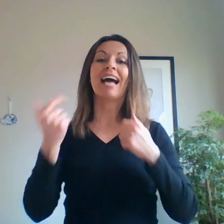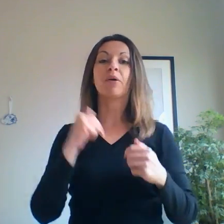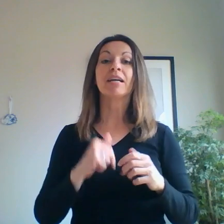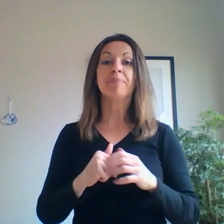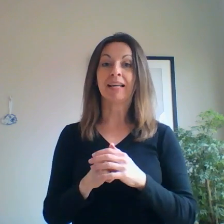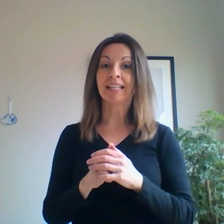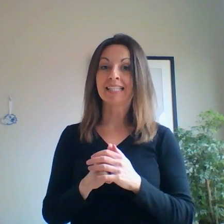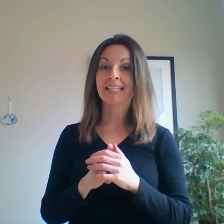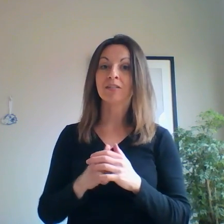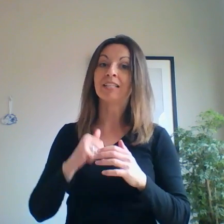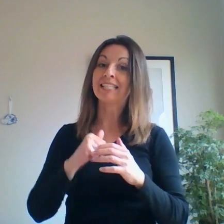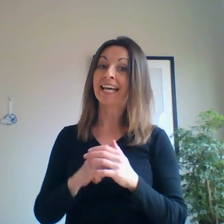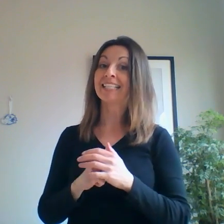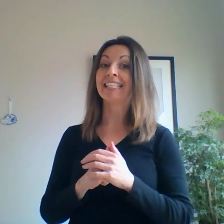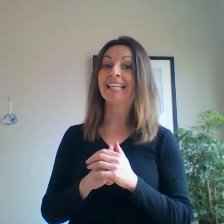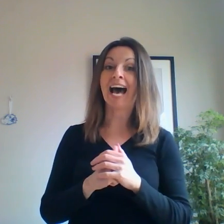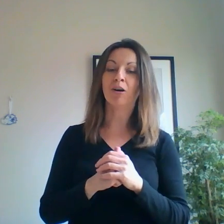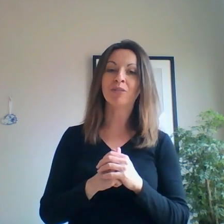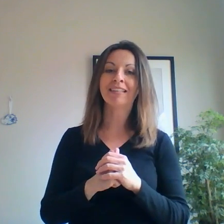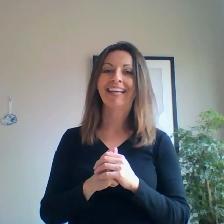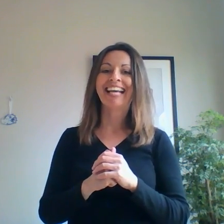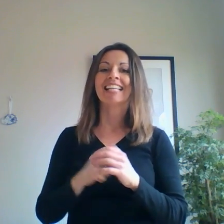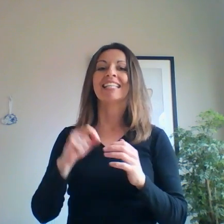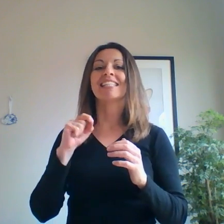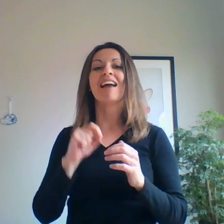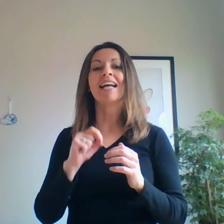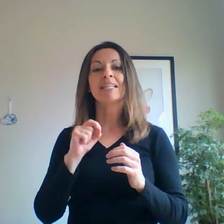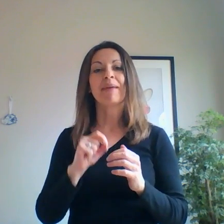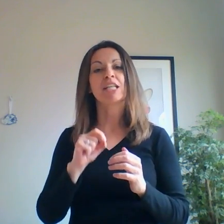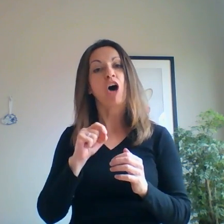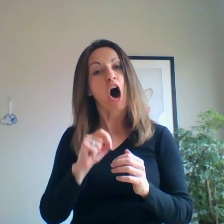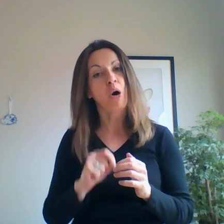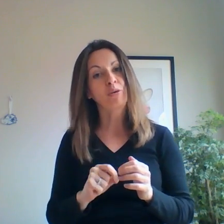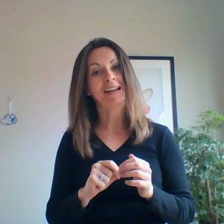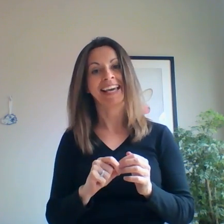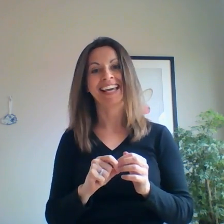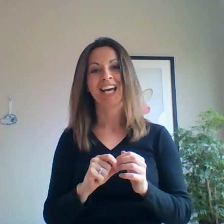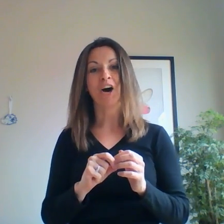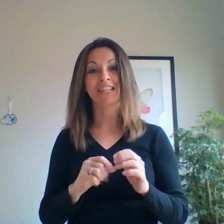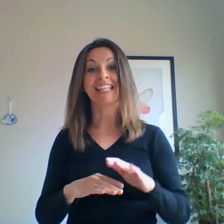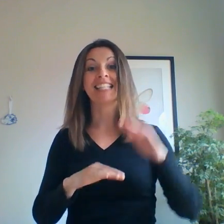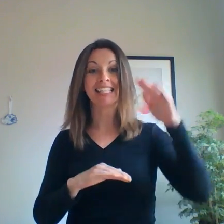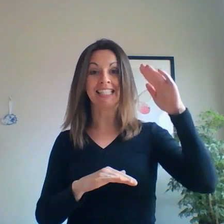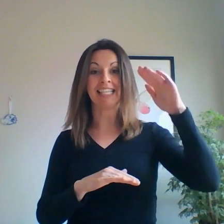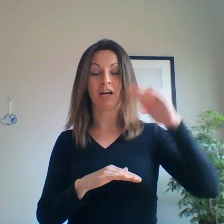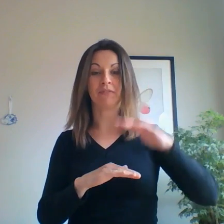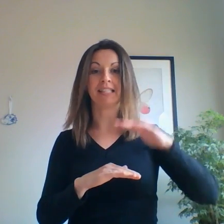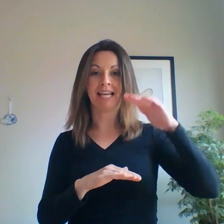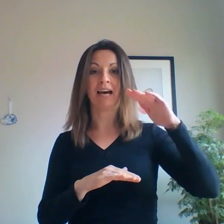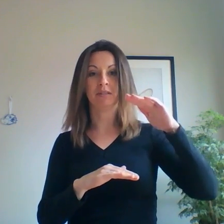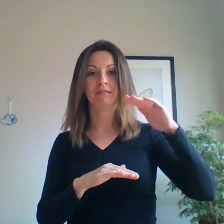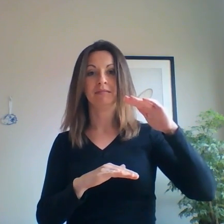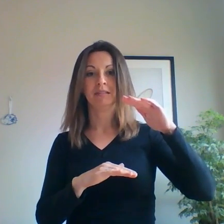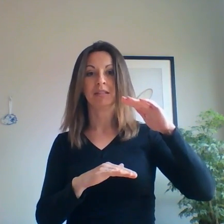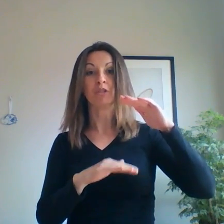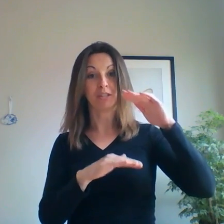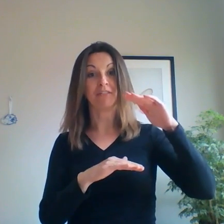our ability to detect a sound does not depend only on the intensity of the sound which is a